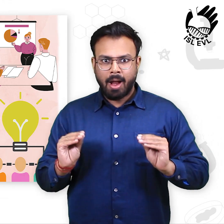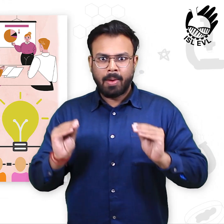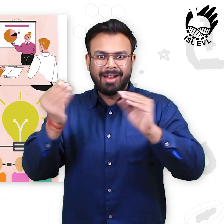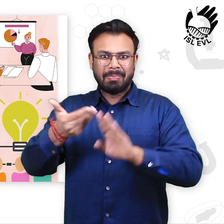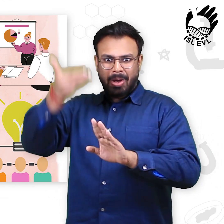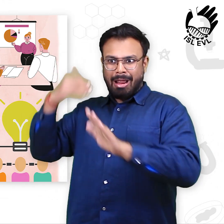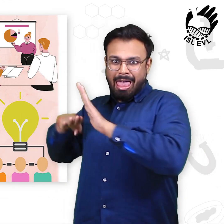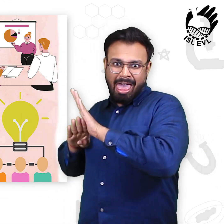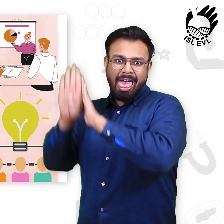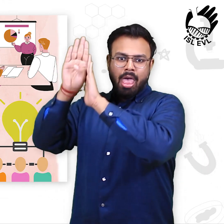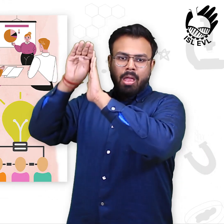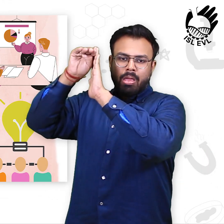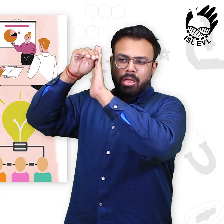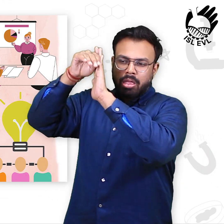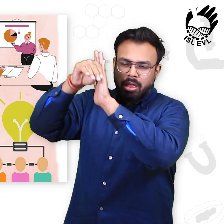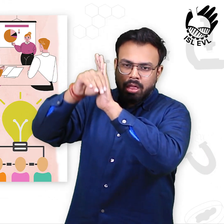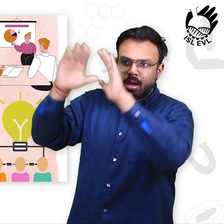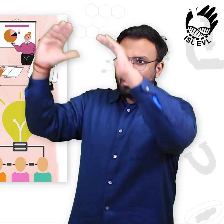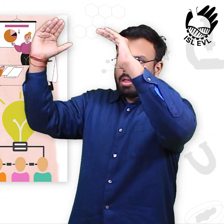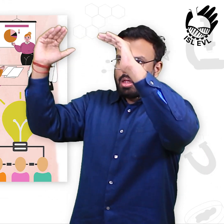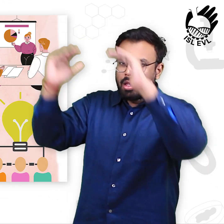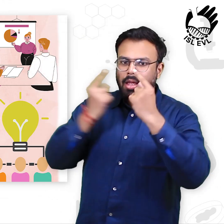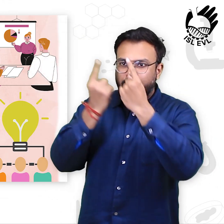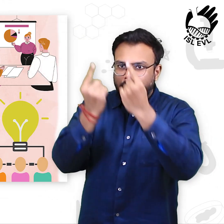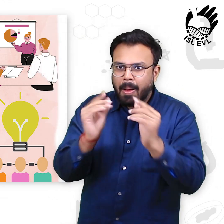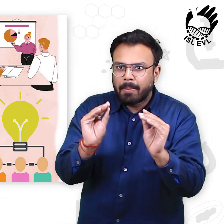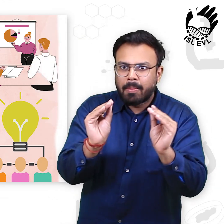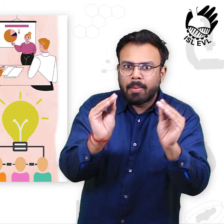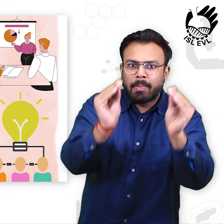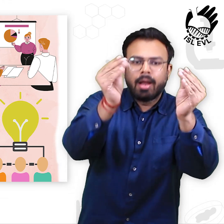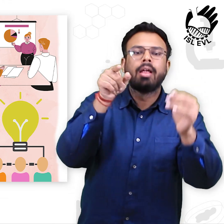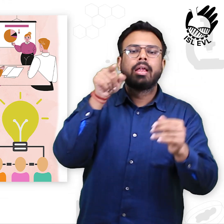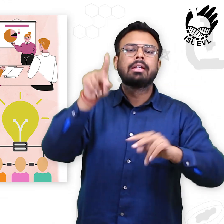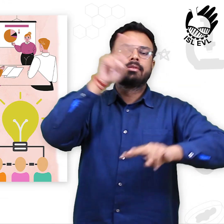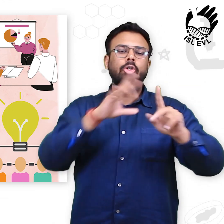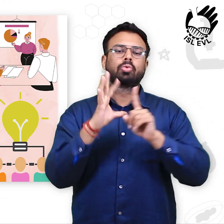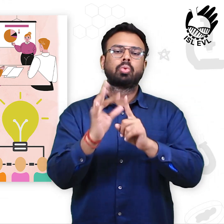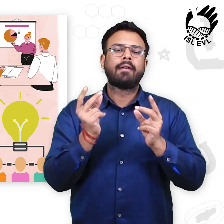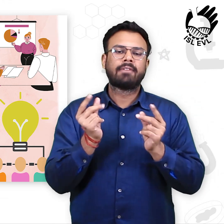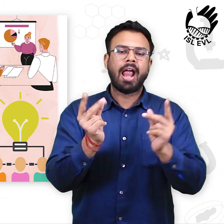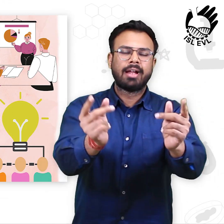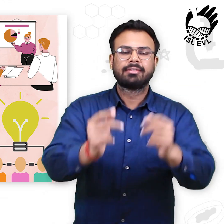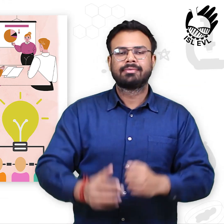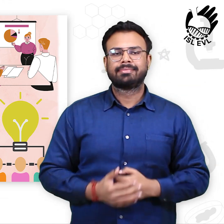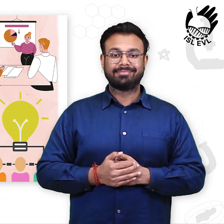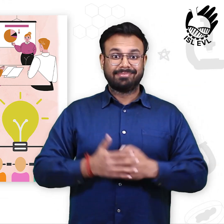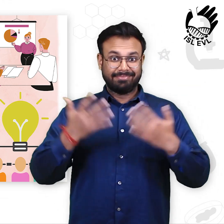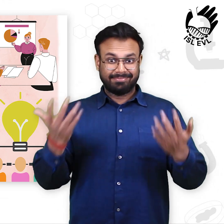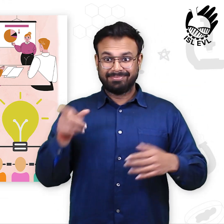Evaluating the relationship between action and health